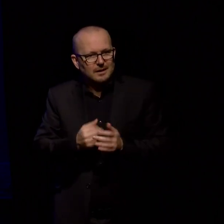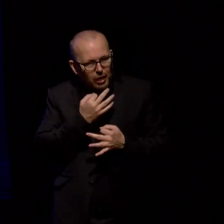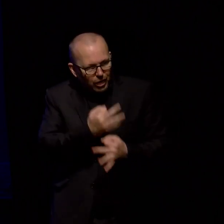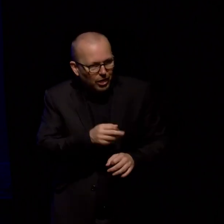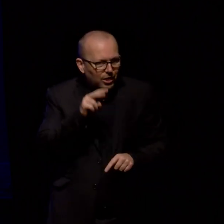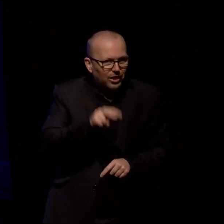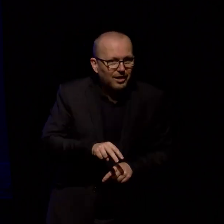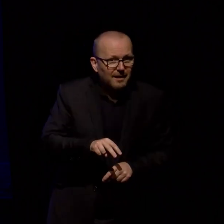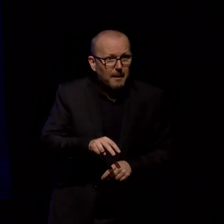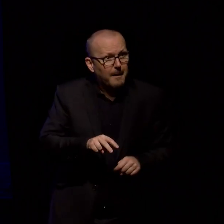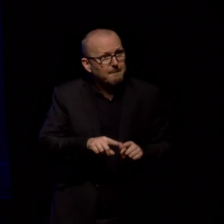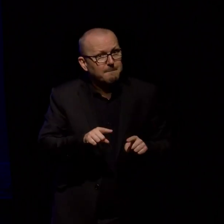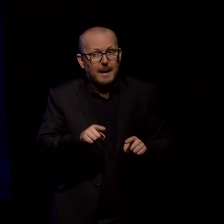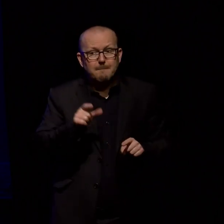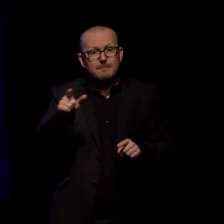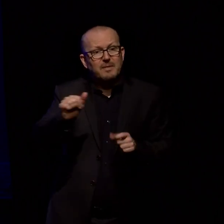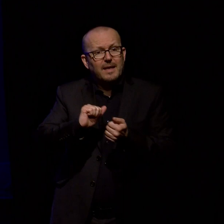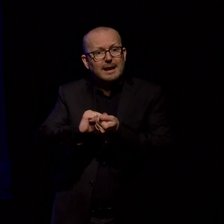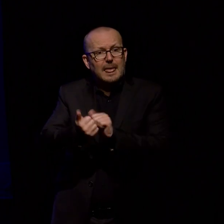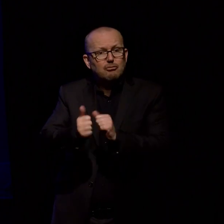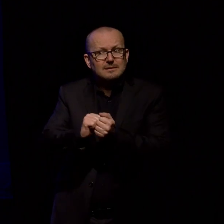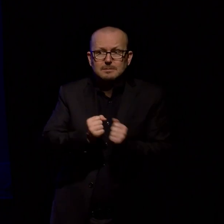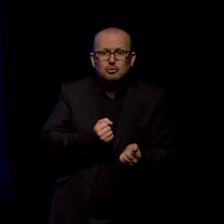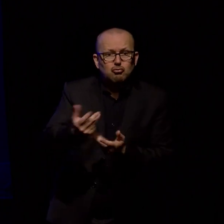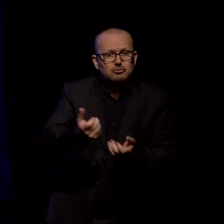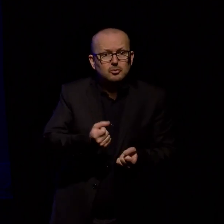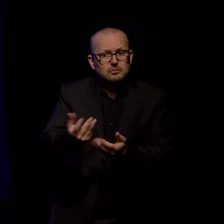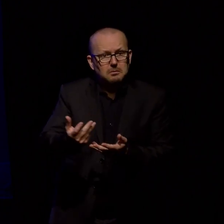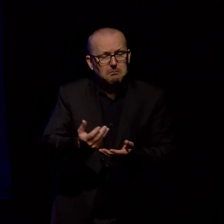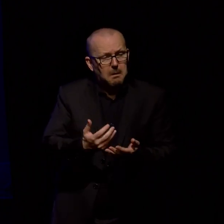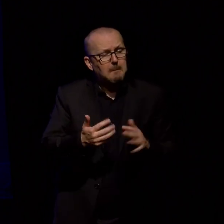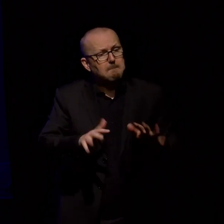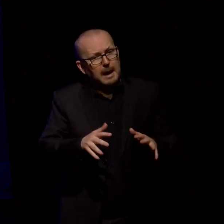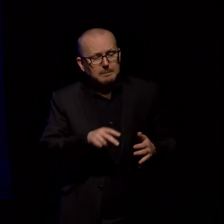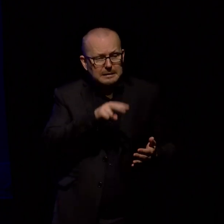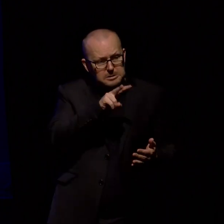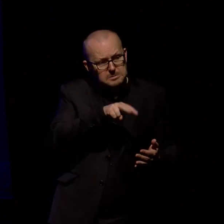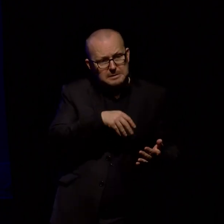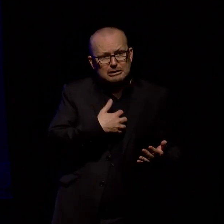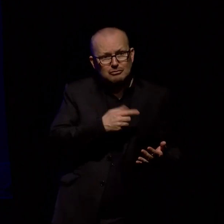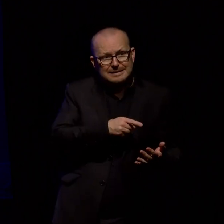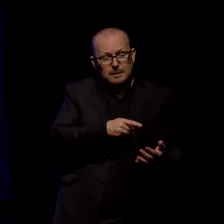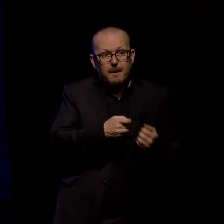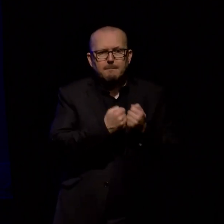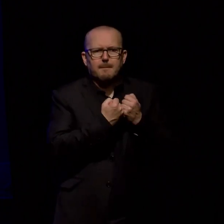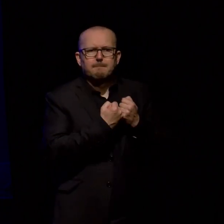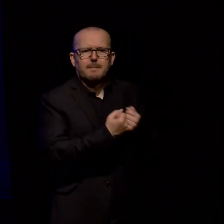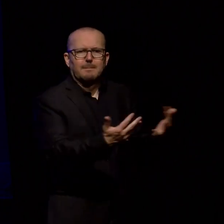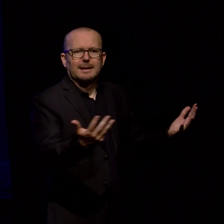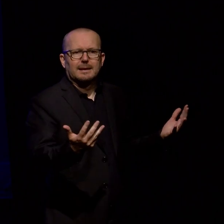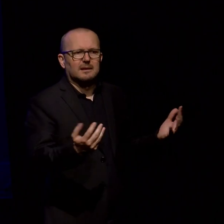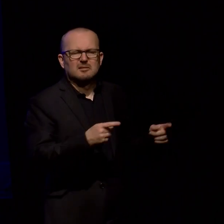probably interesting to their collaborators to their contributors but I don't think it's interesting to the wider public